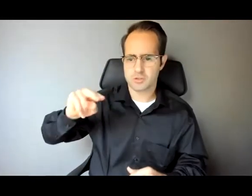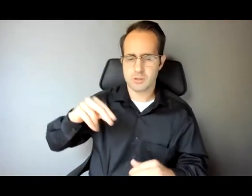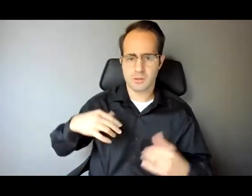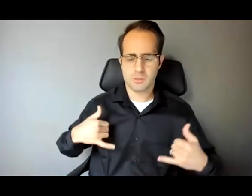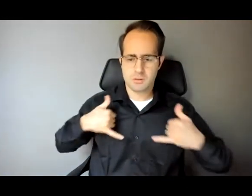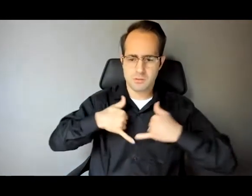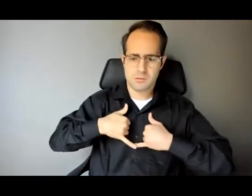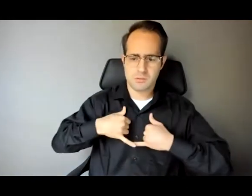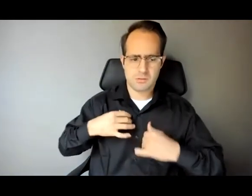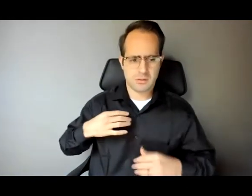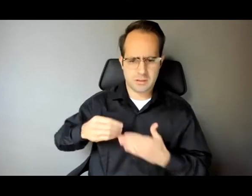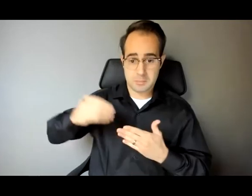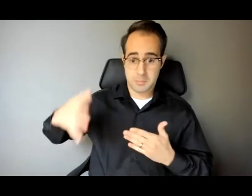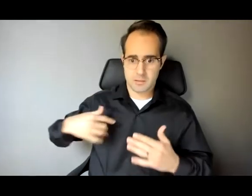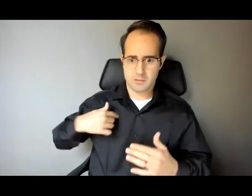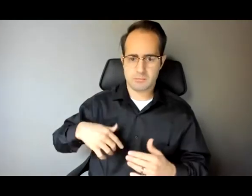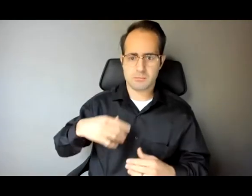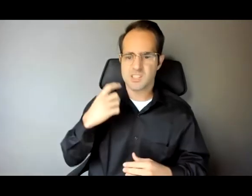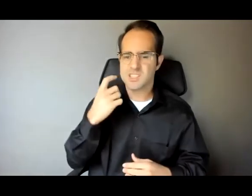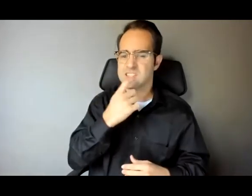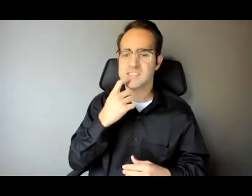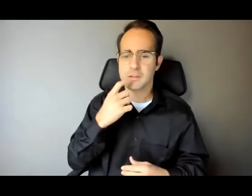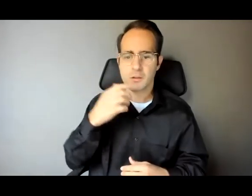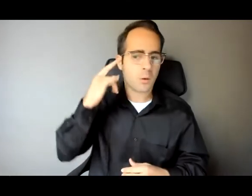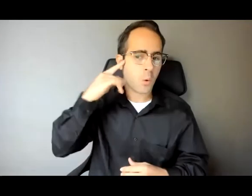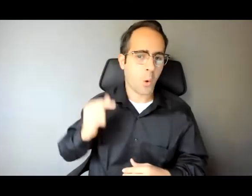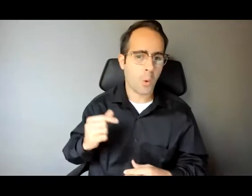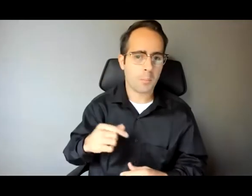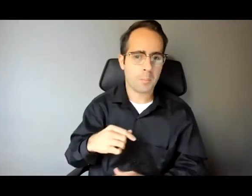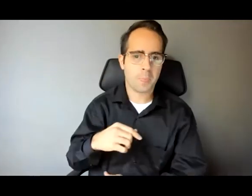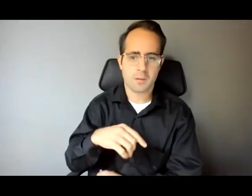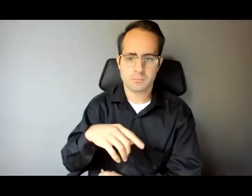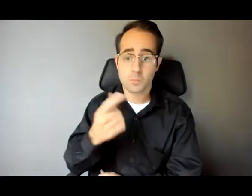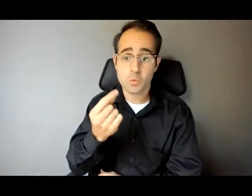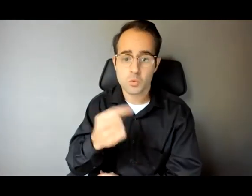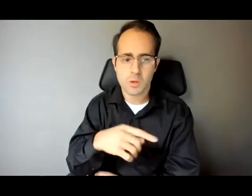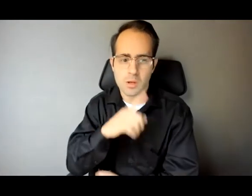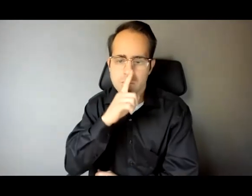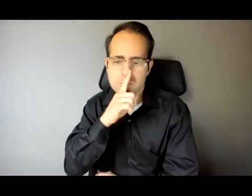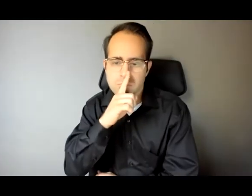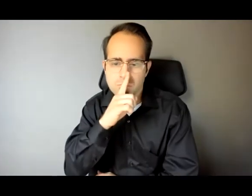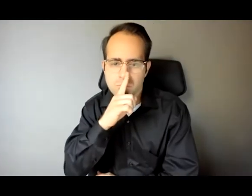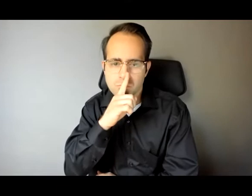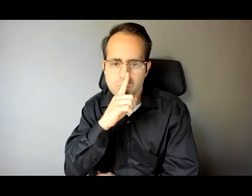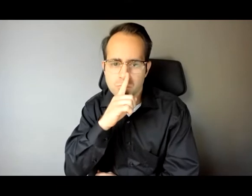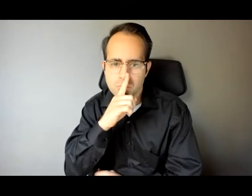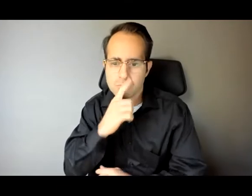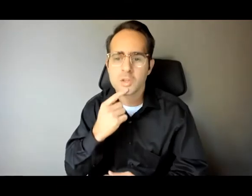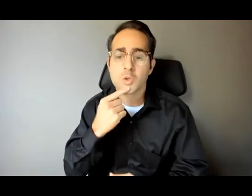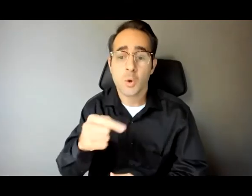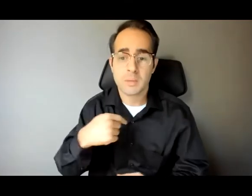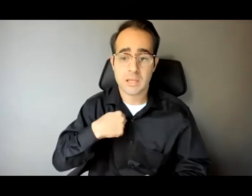mouthful of gold teeth, put his hands to his lips, gesturing for me to be quiet. He told me to stand up,